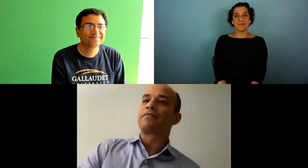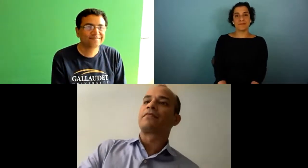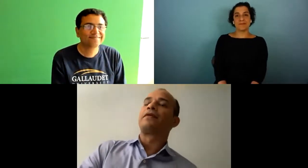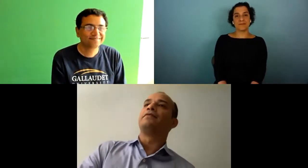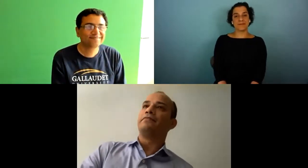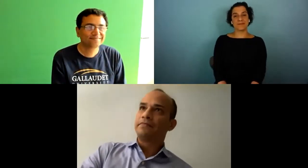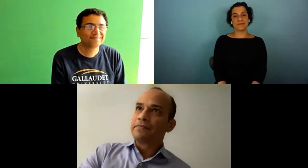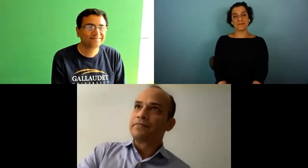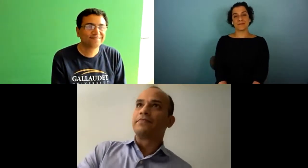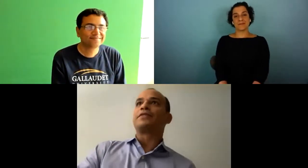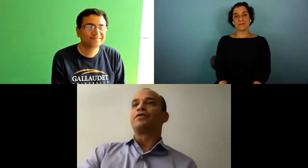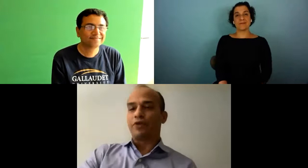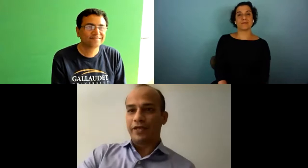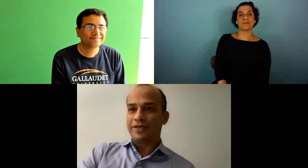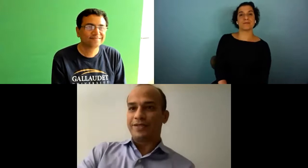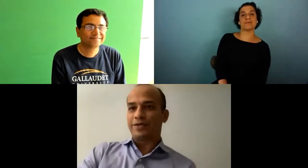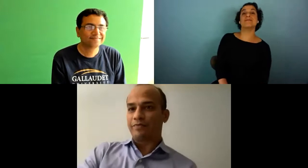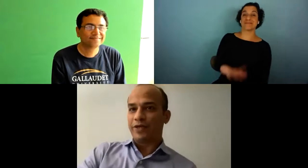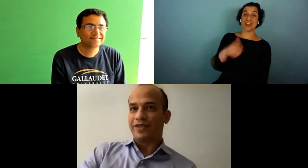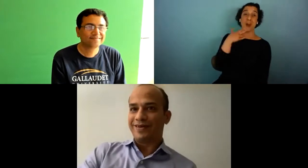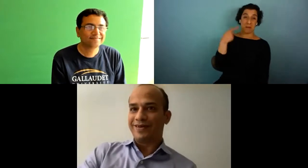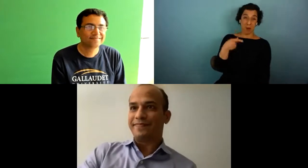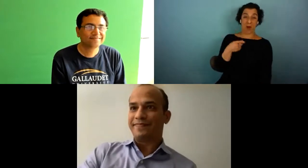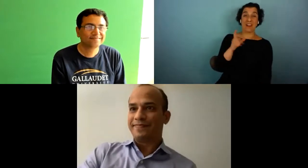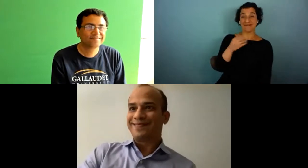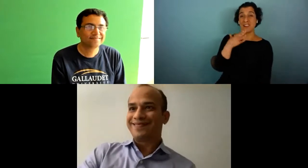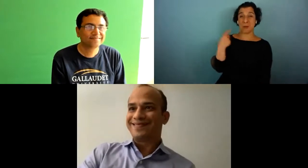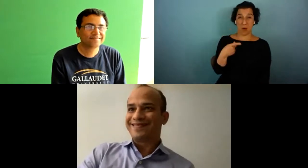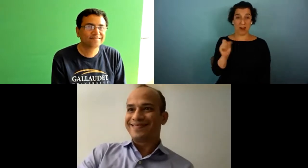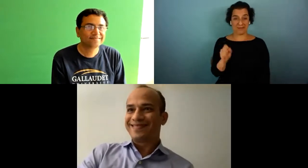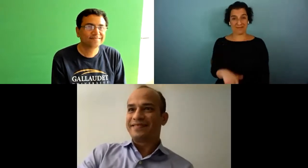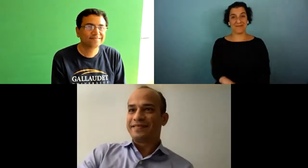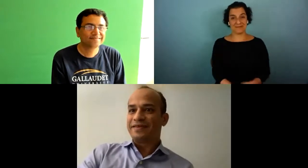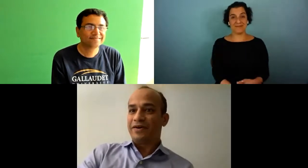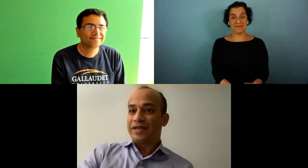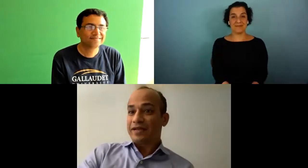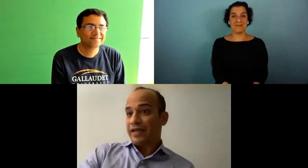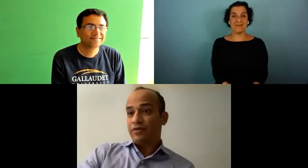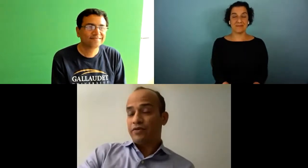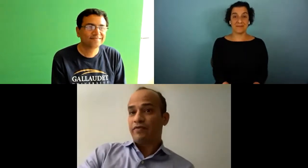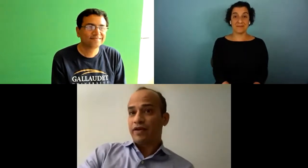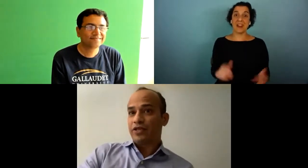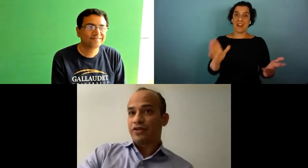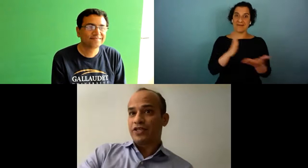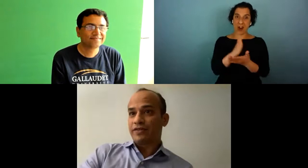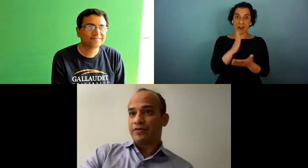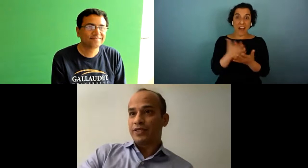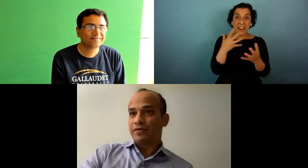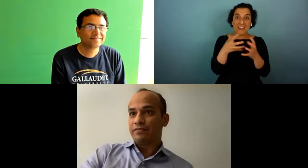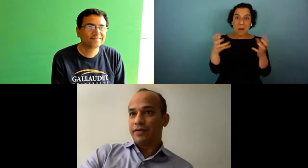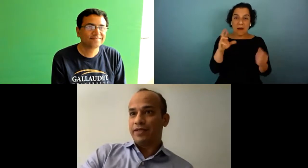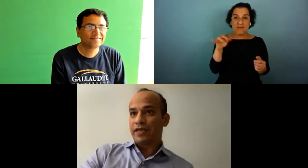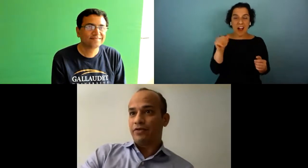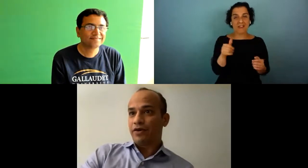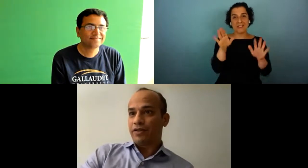good point it's a good point yeah all right thank you thank you very much rajah there was